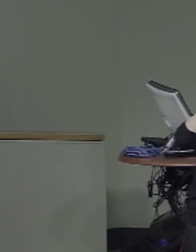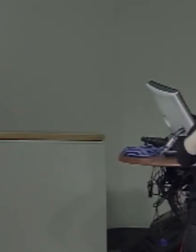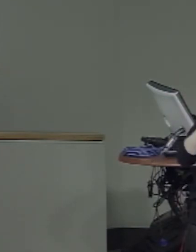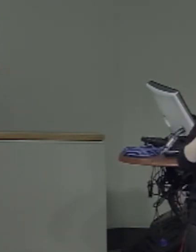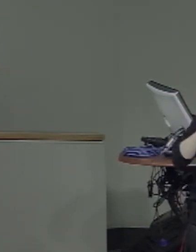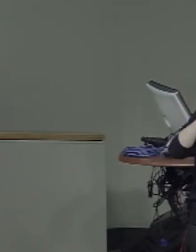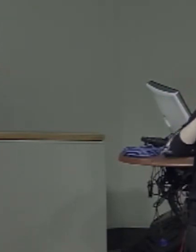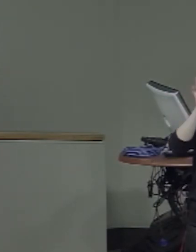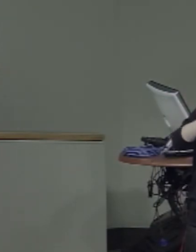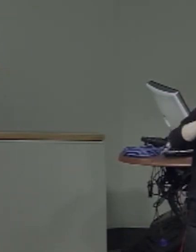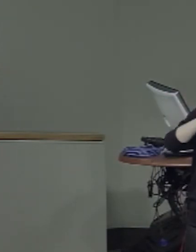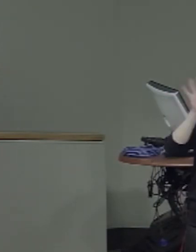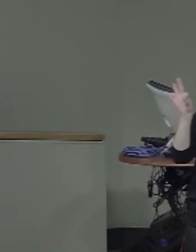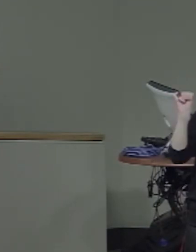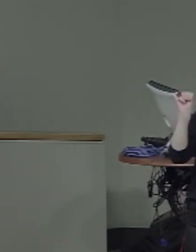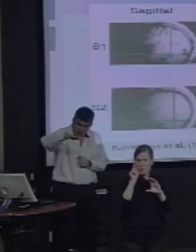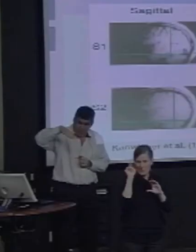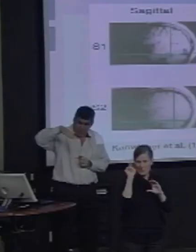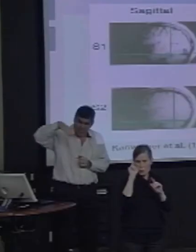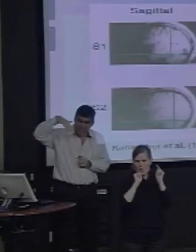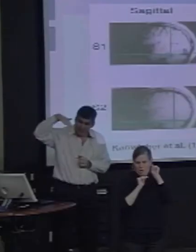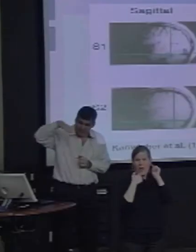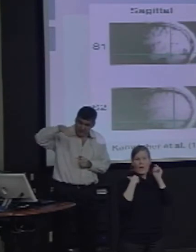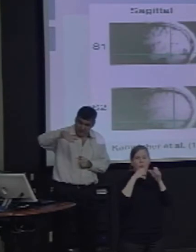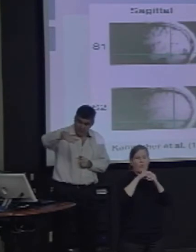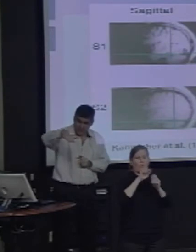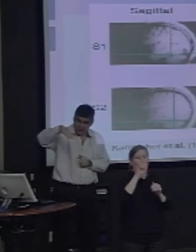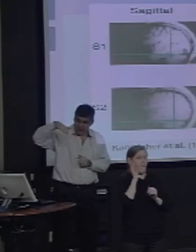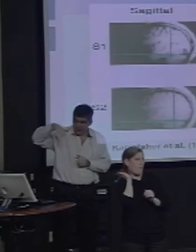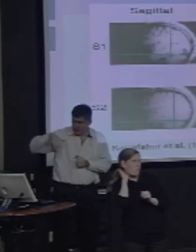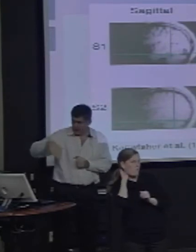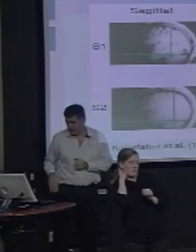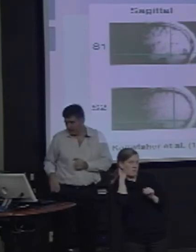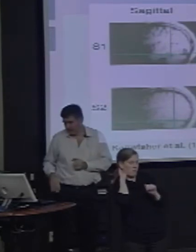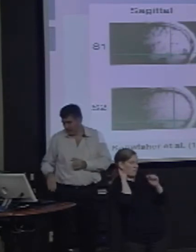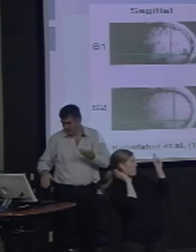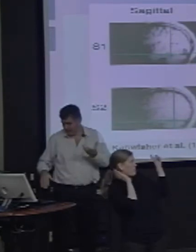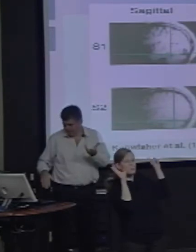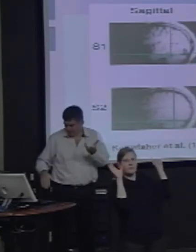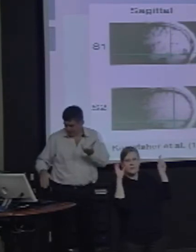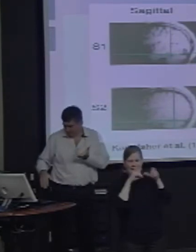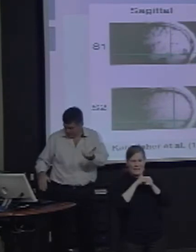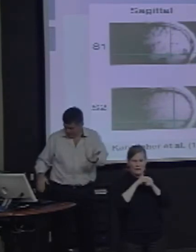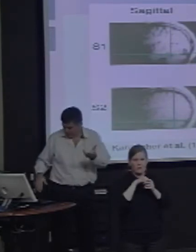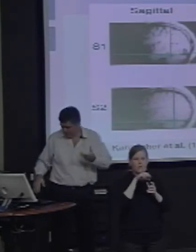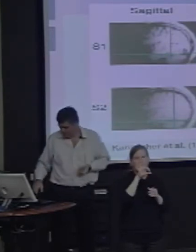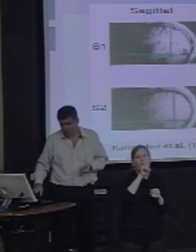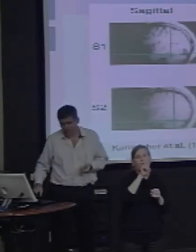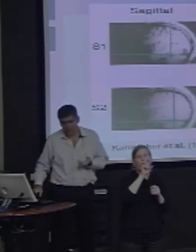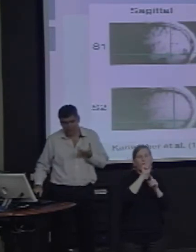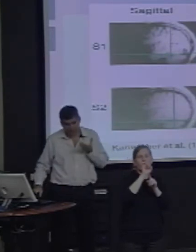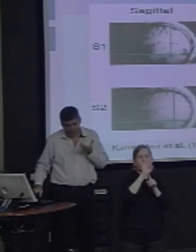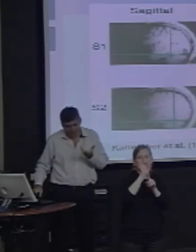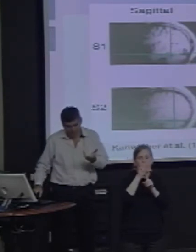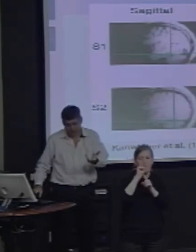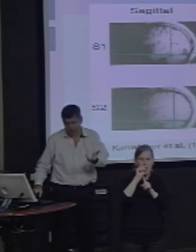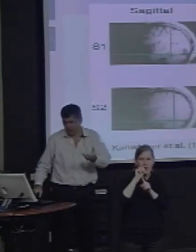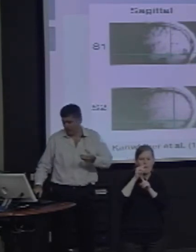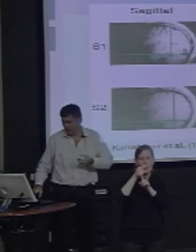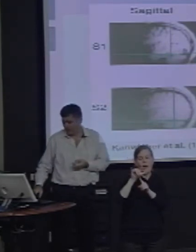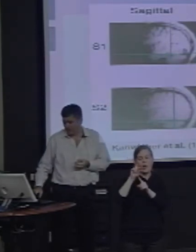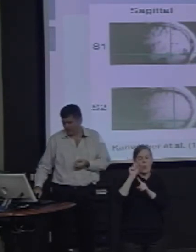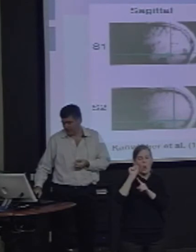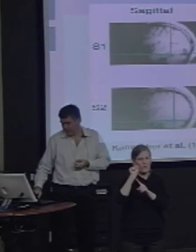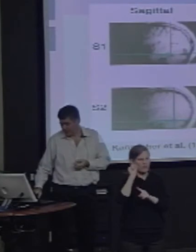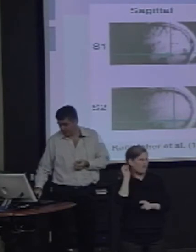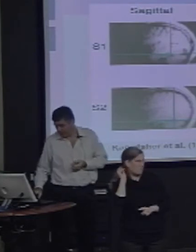the fusiform gyrus, which is up underneath, basically the temporal projections from the occipital